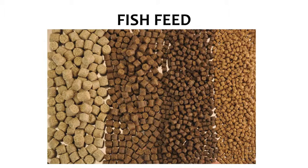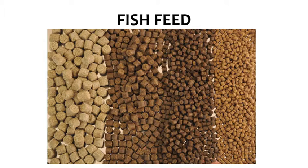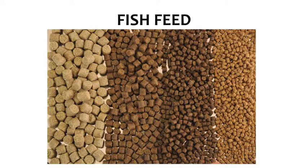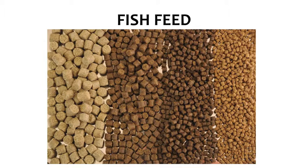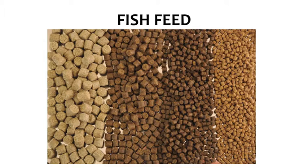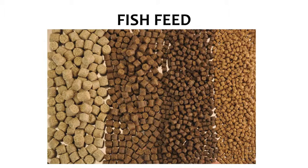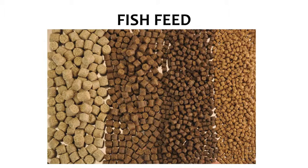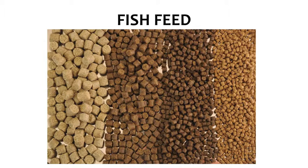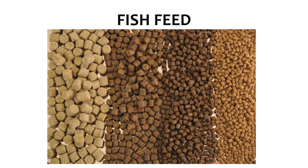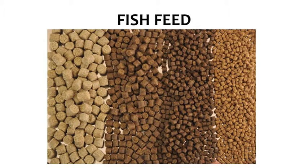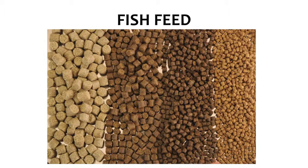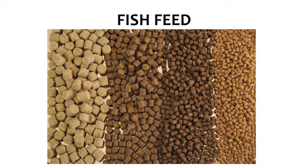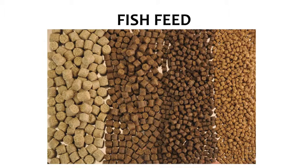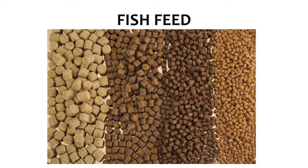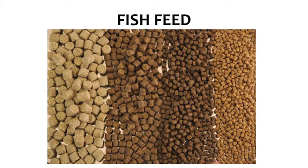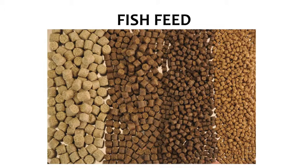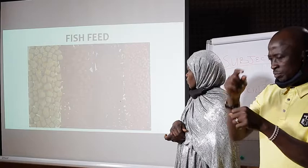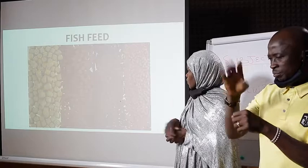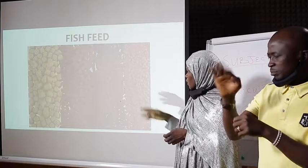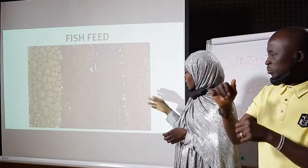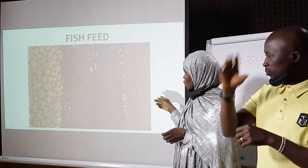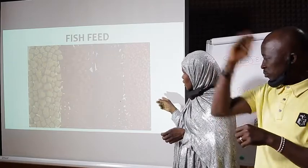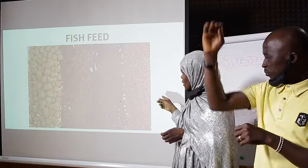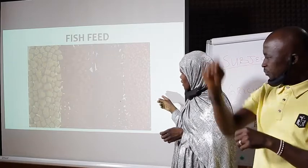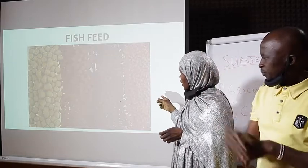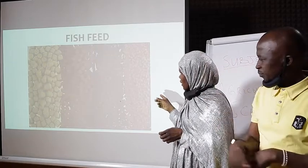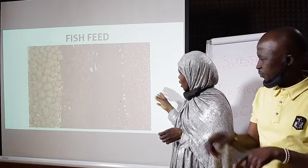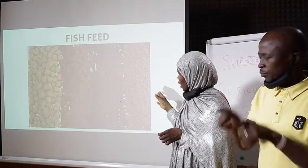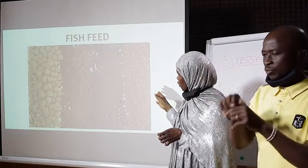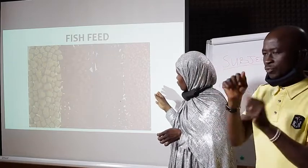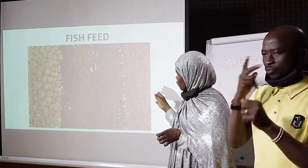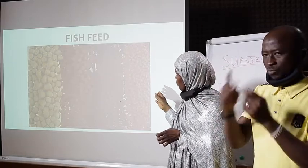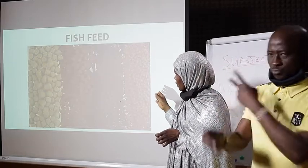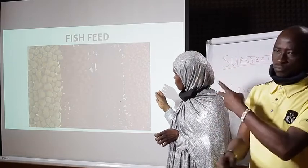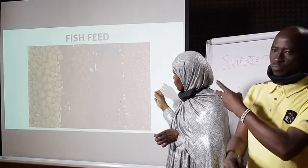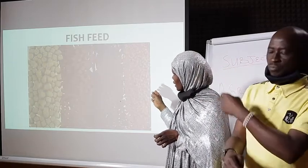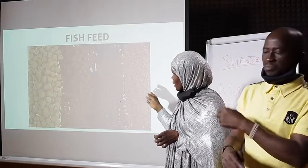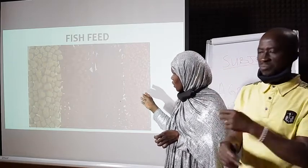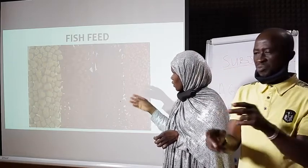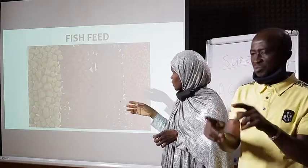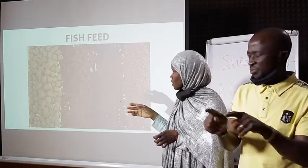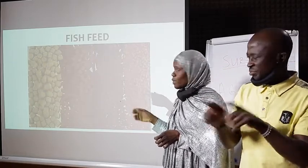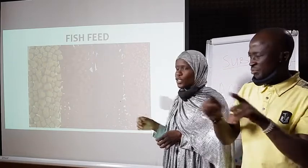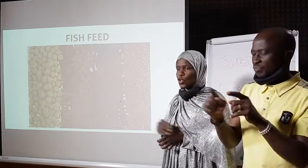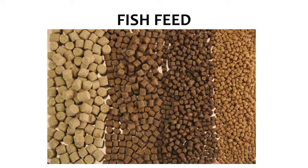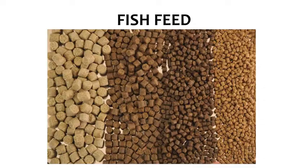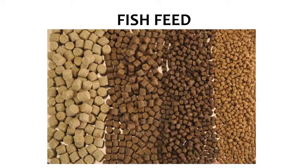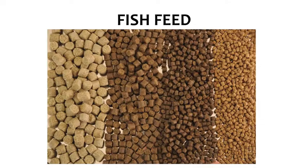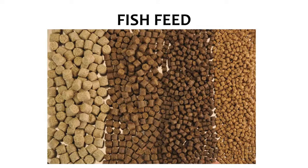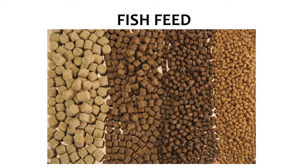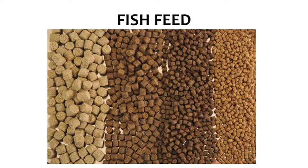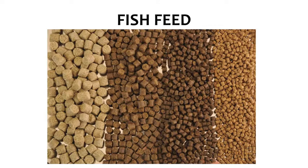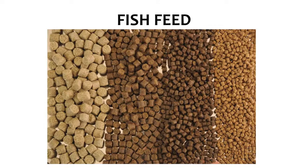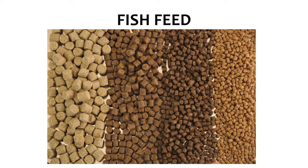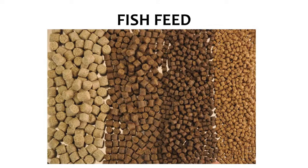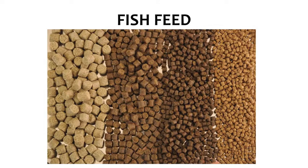that is the artificial feed as you can see here they are of different colors depending on what